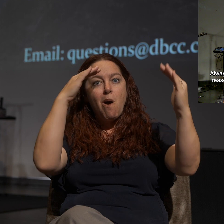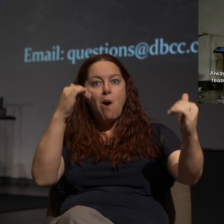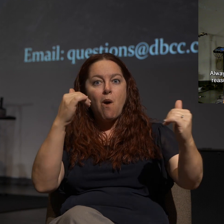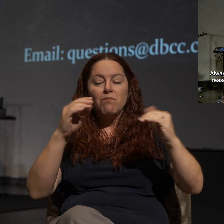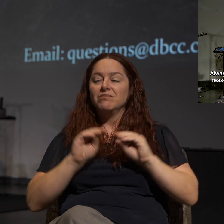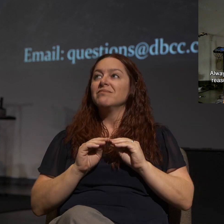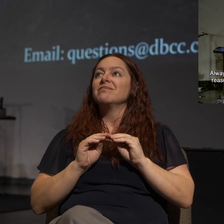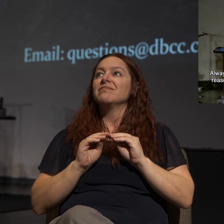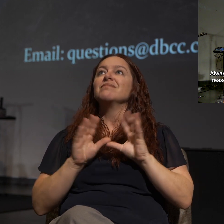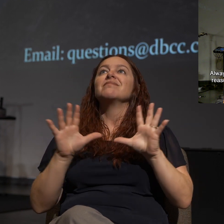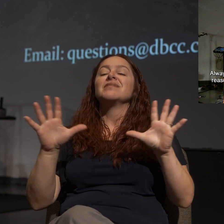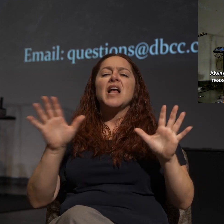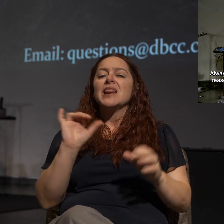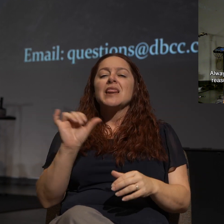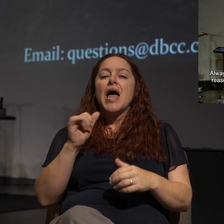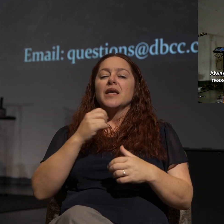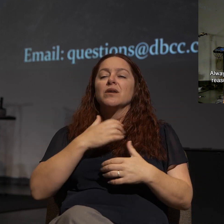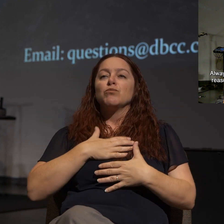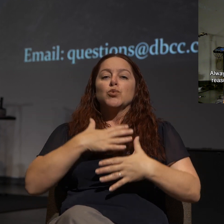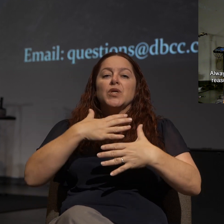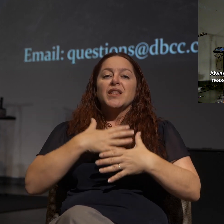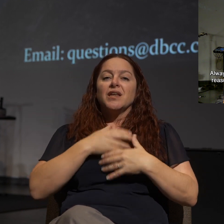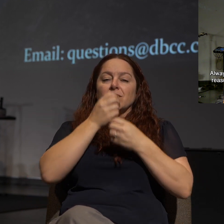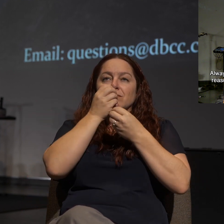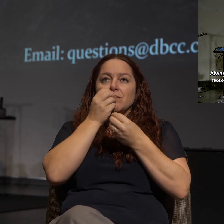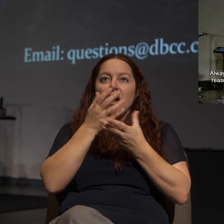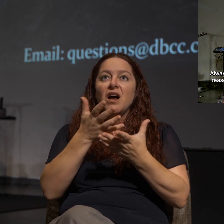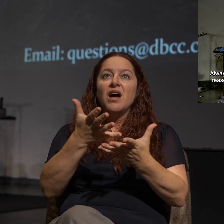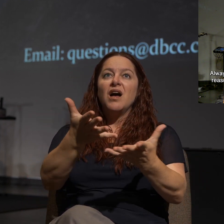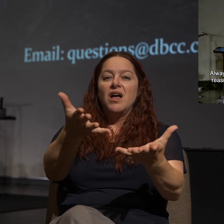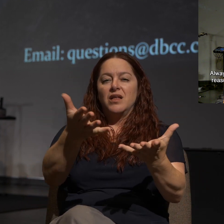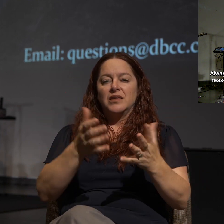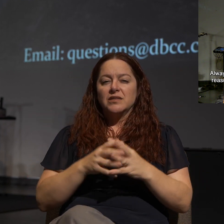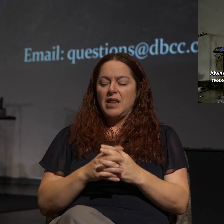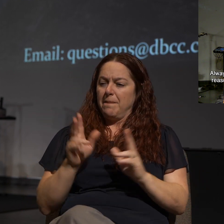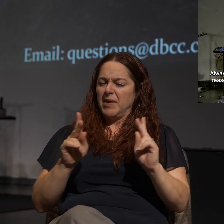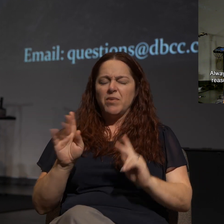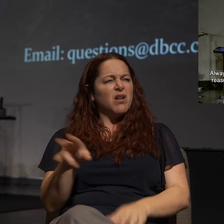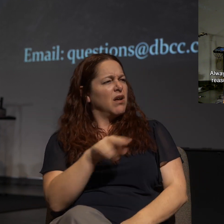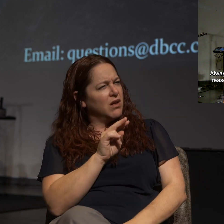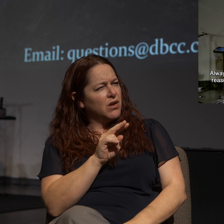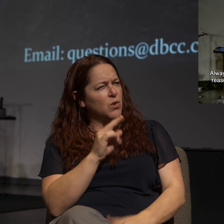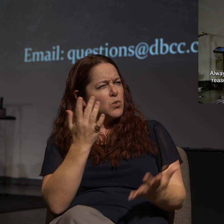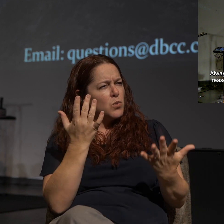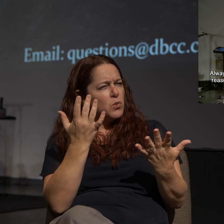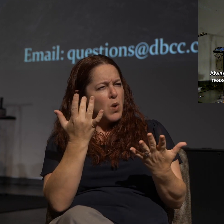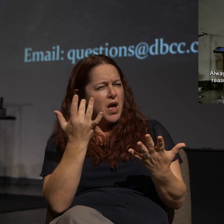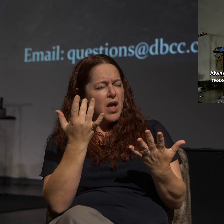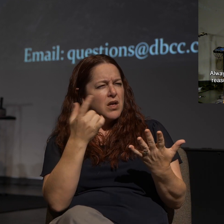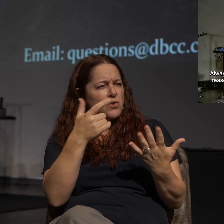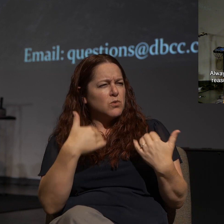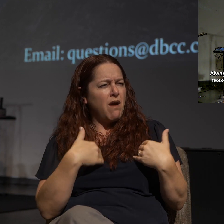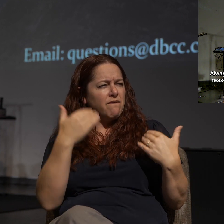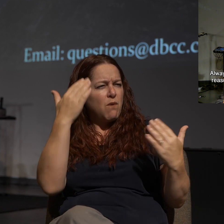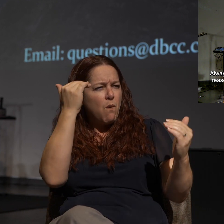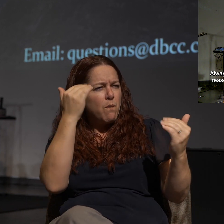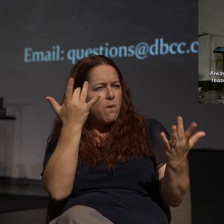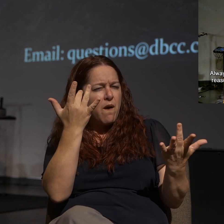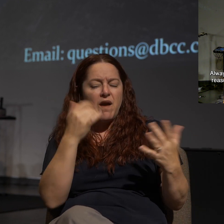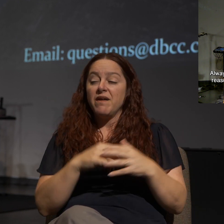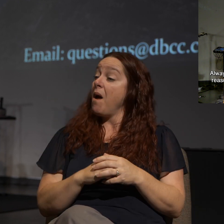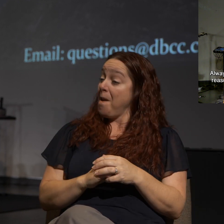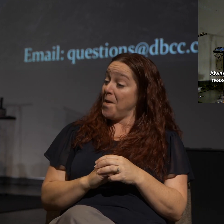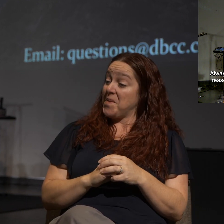much like breathing out. And people would stop and say, wait, wait, why do you have this much hope? Oh, let me tell you.